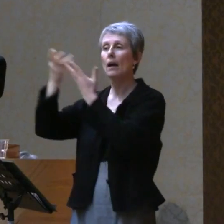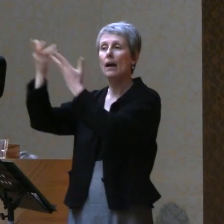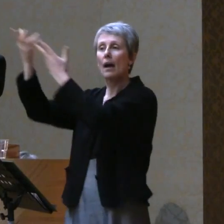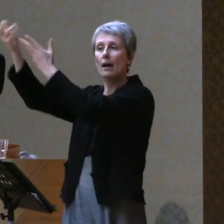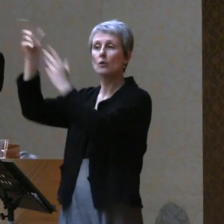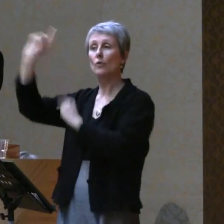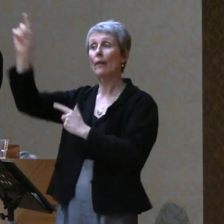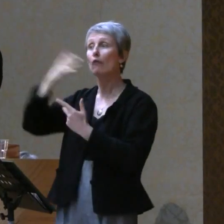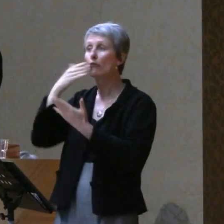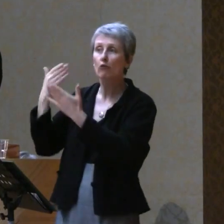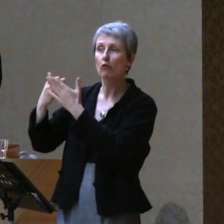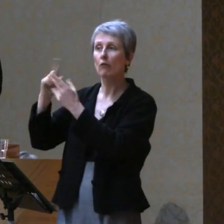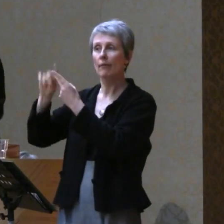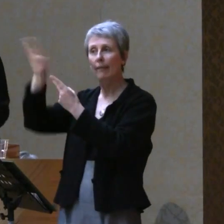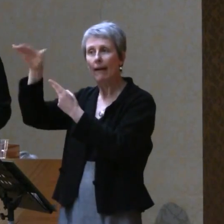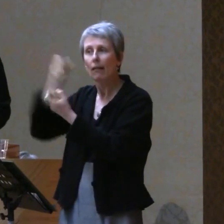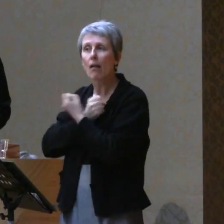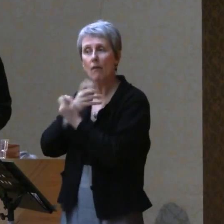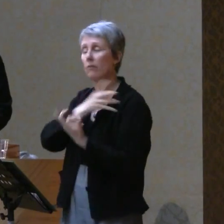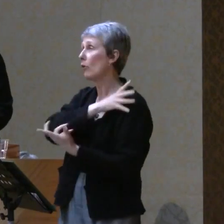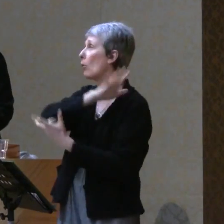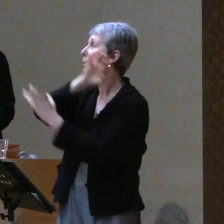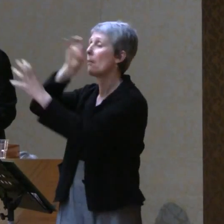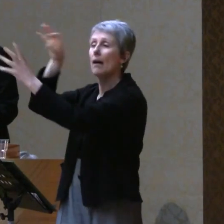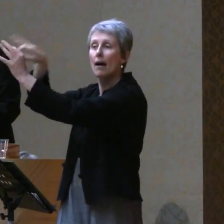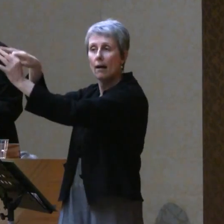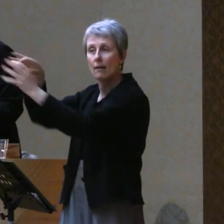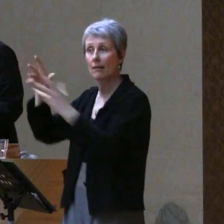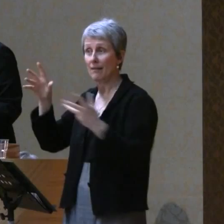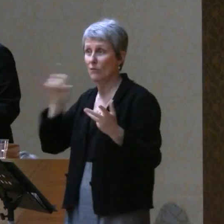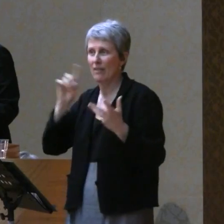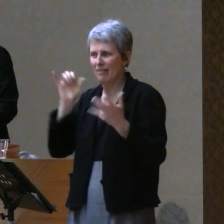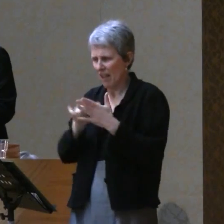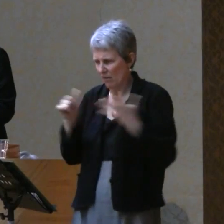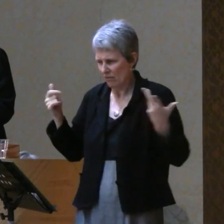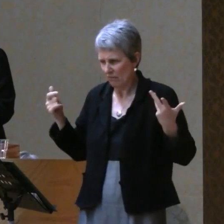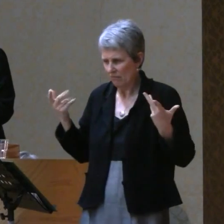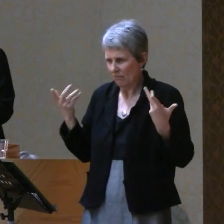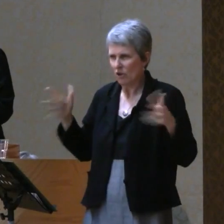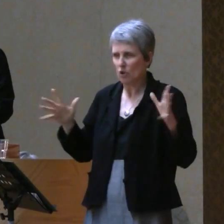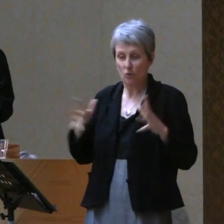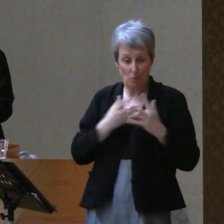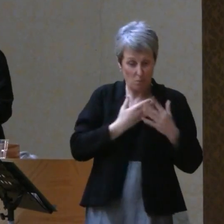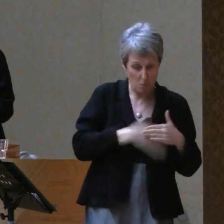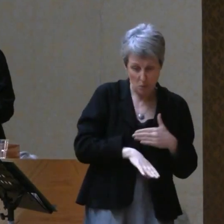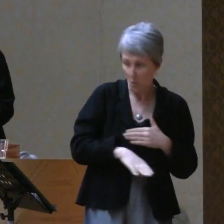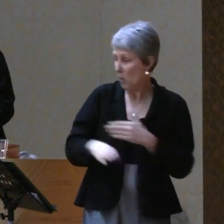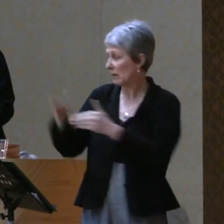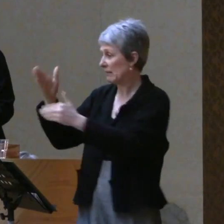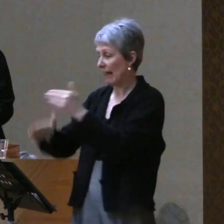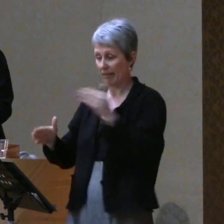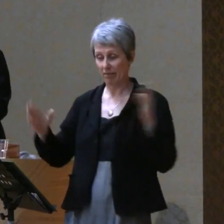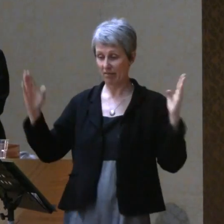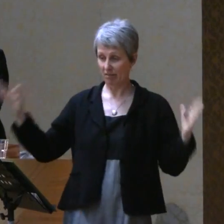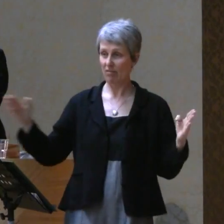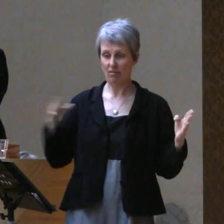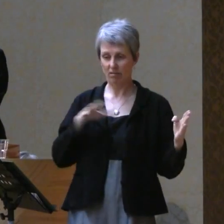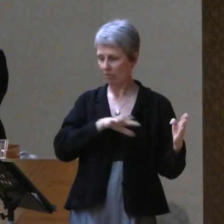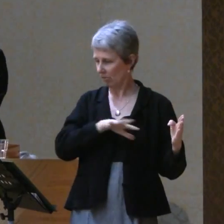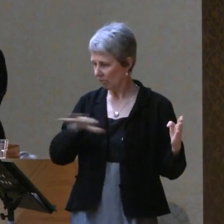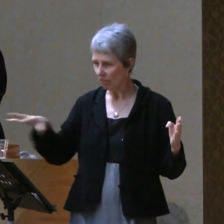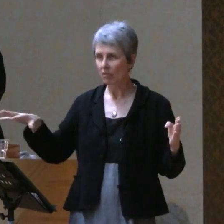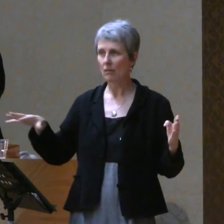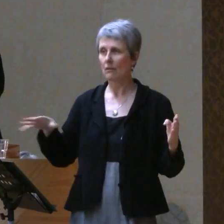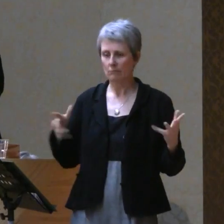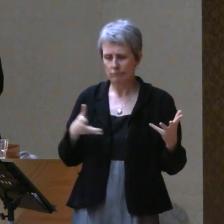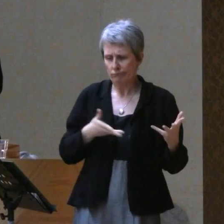love, love. And that's all out of our control. It's already a dumb deal. Our current brains and scientific